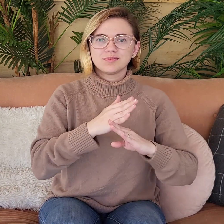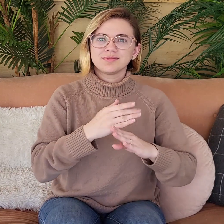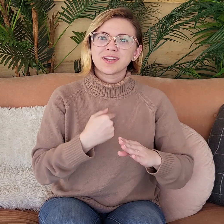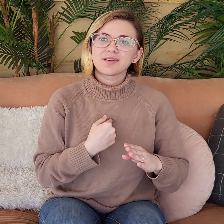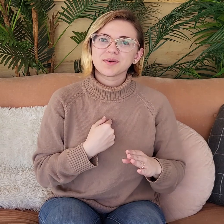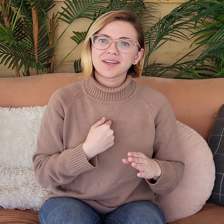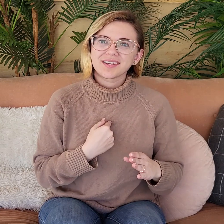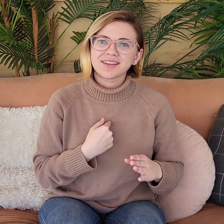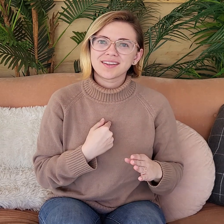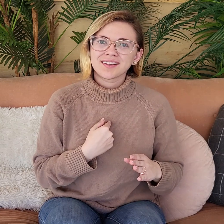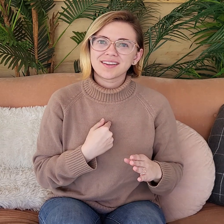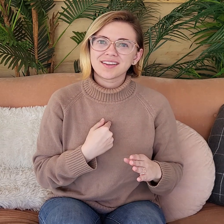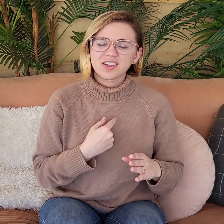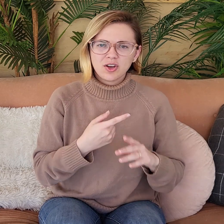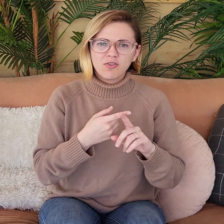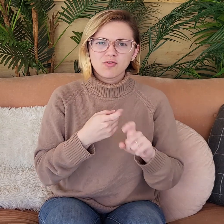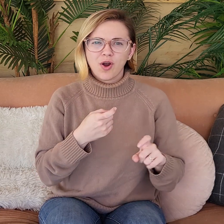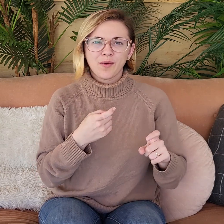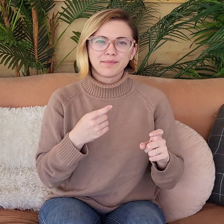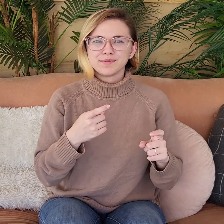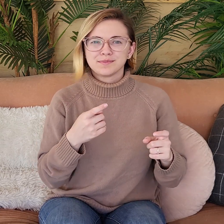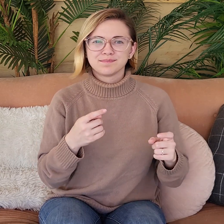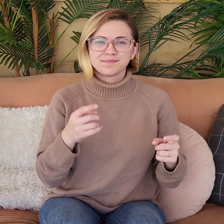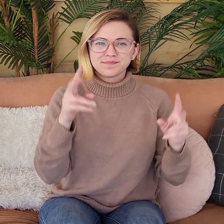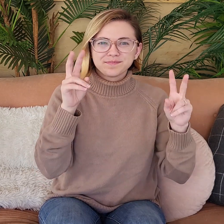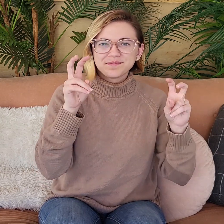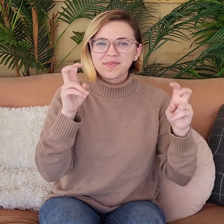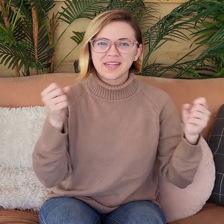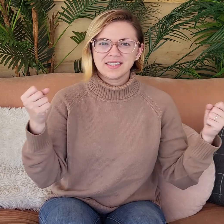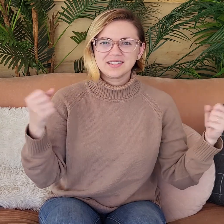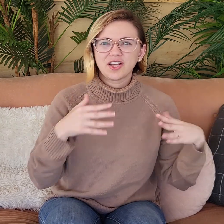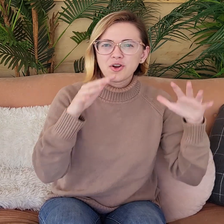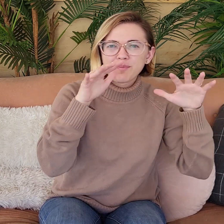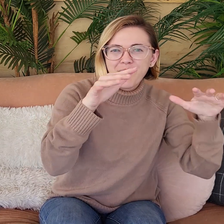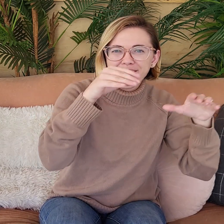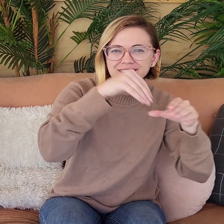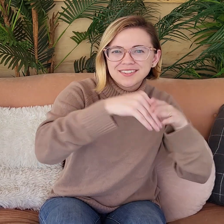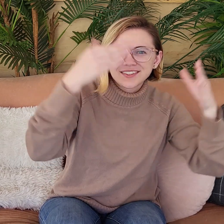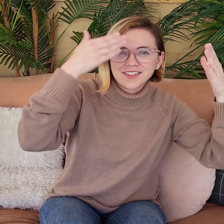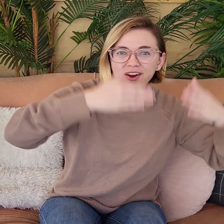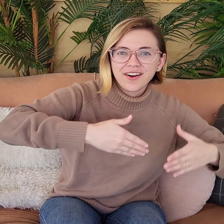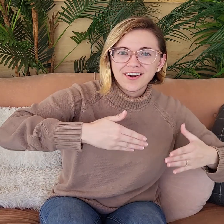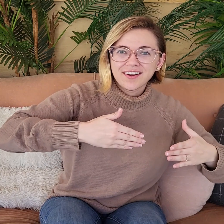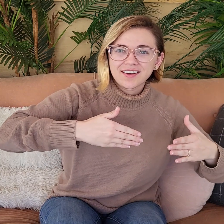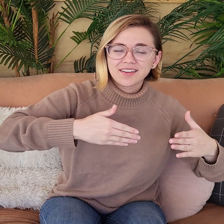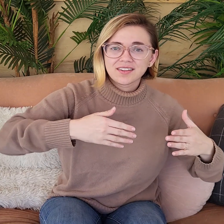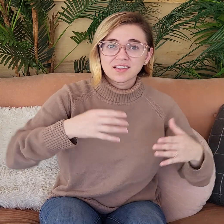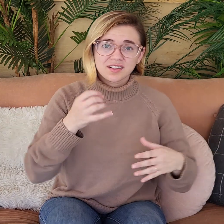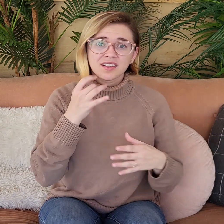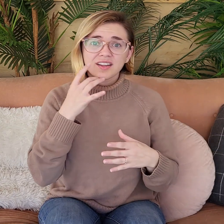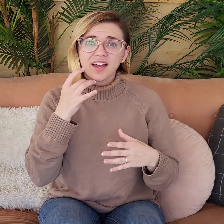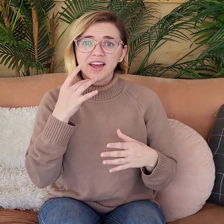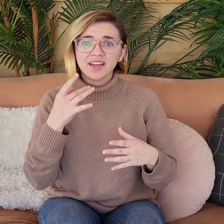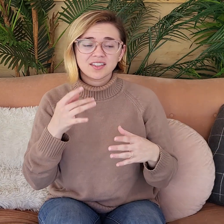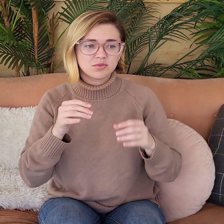that the light would protect me from whatever scary monsters were hiding in the dark.